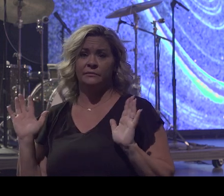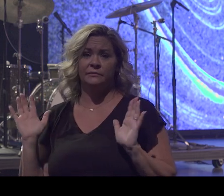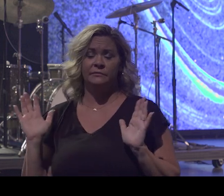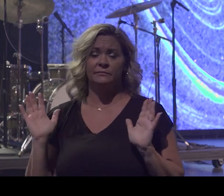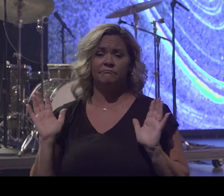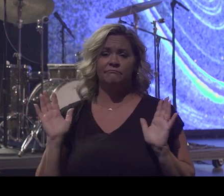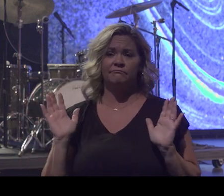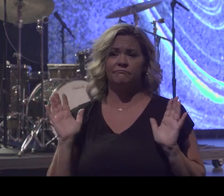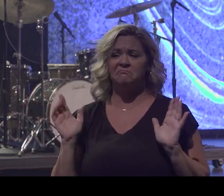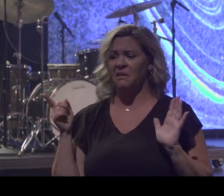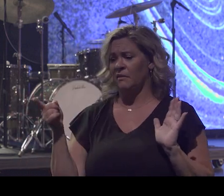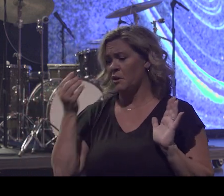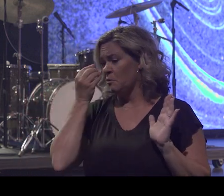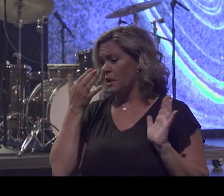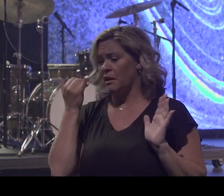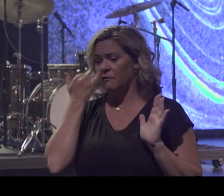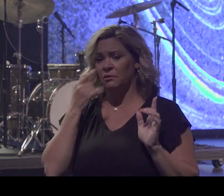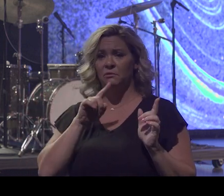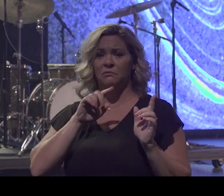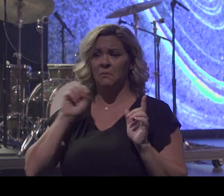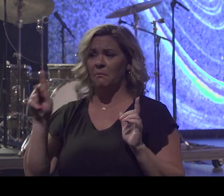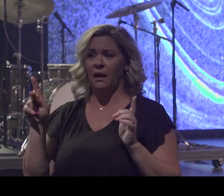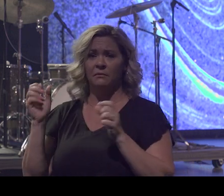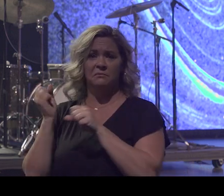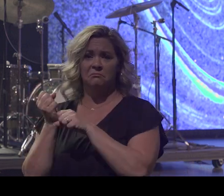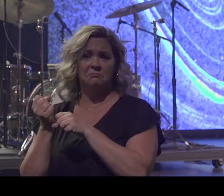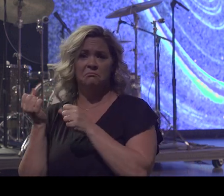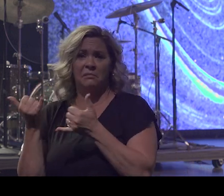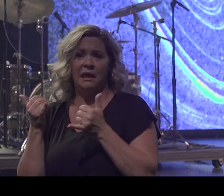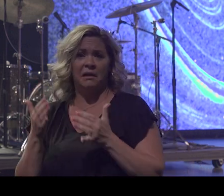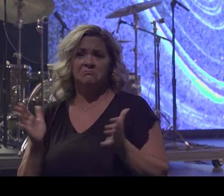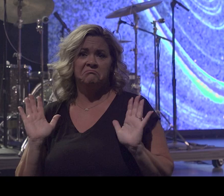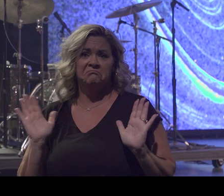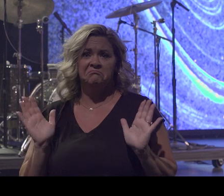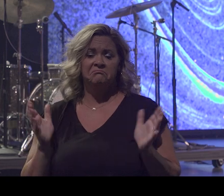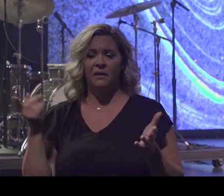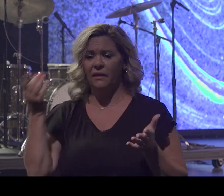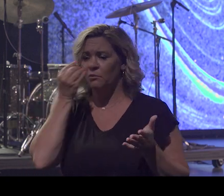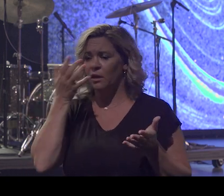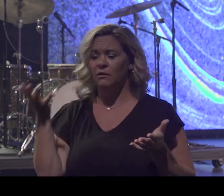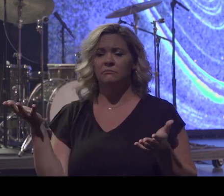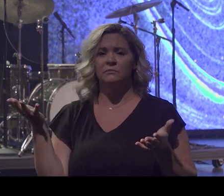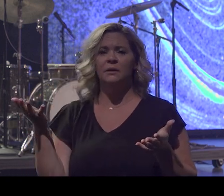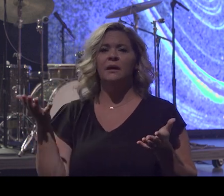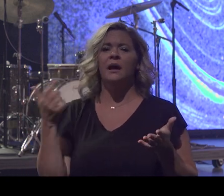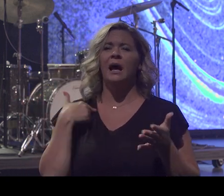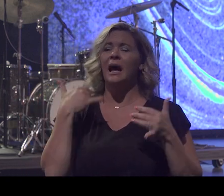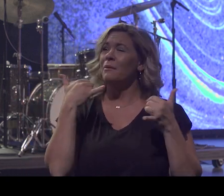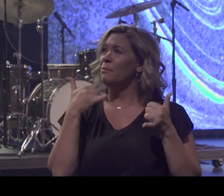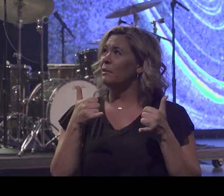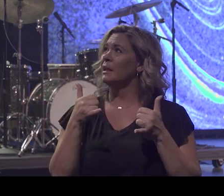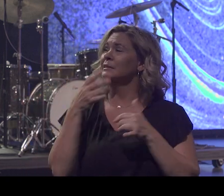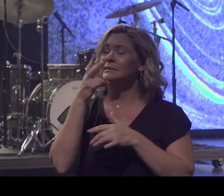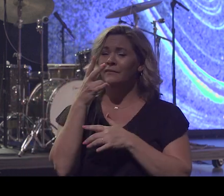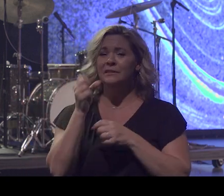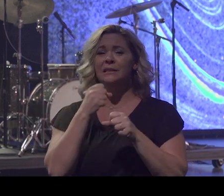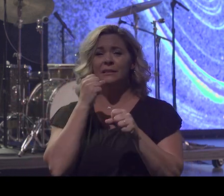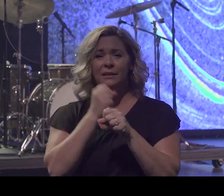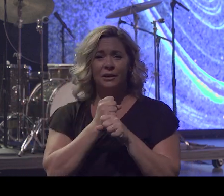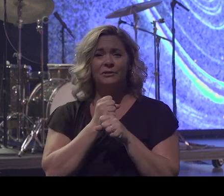They don't care if you ever come back or not. And me personally, I played 17 years in the Major Leagues, and I don't even like baseball.